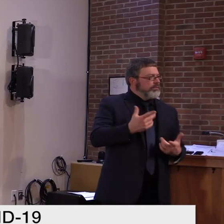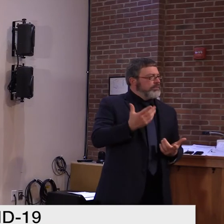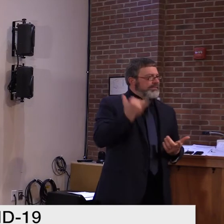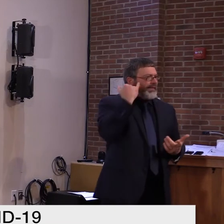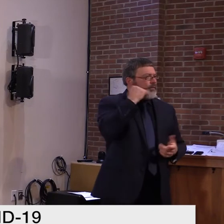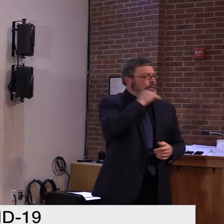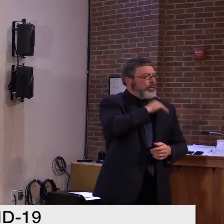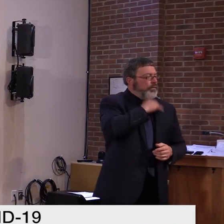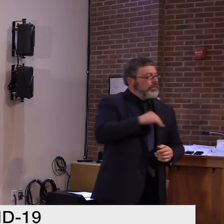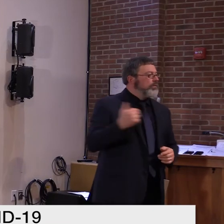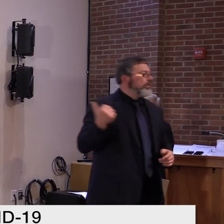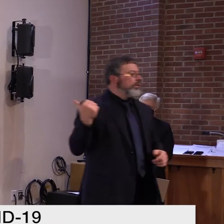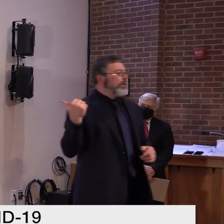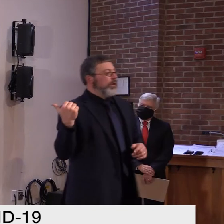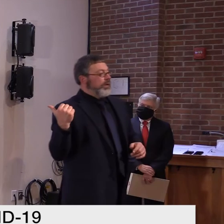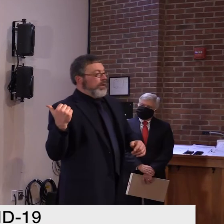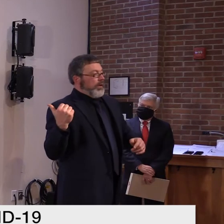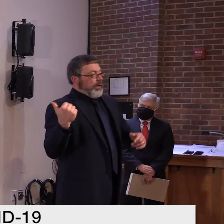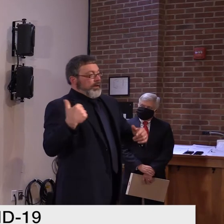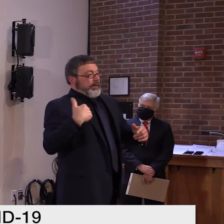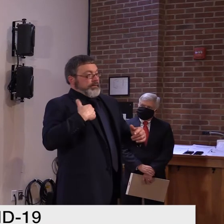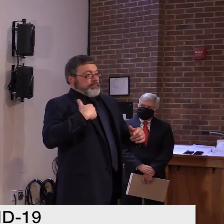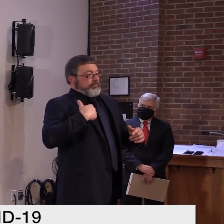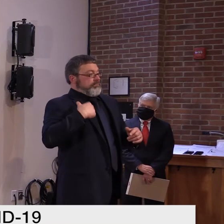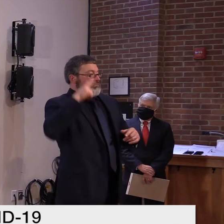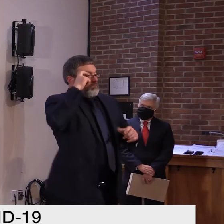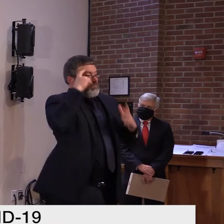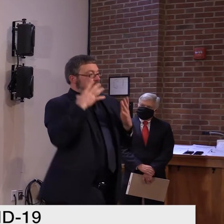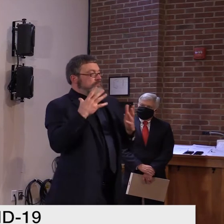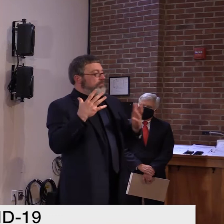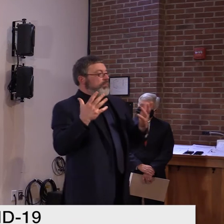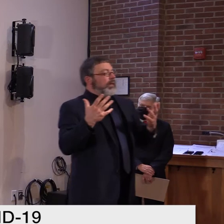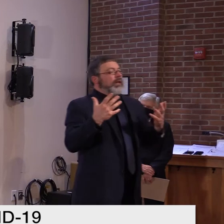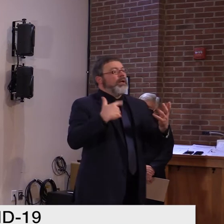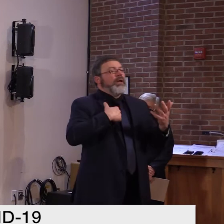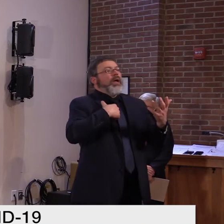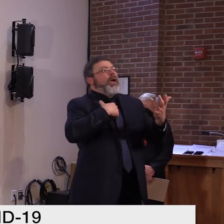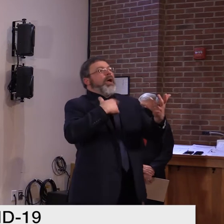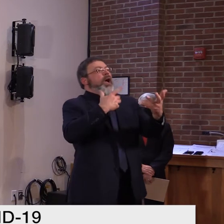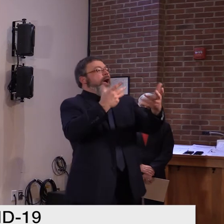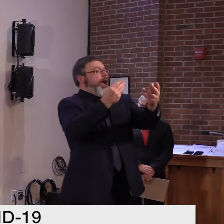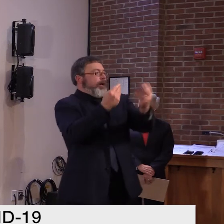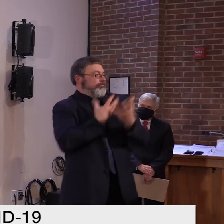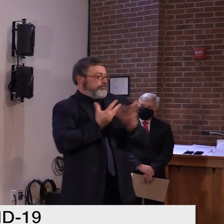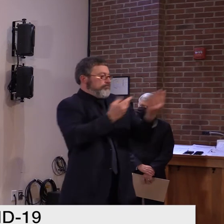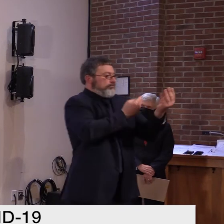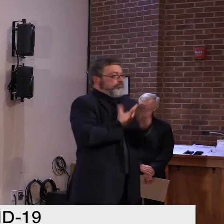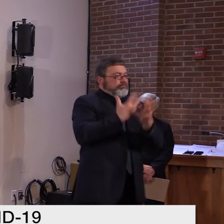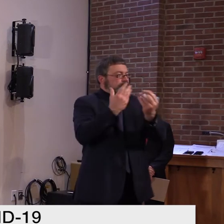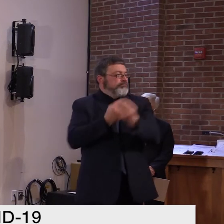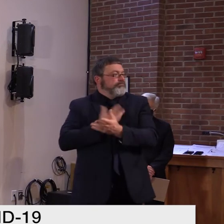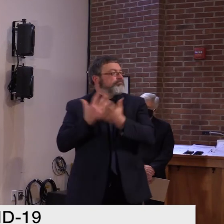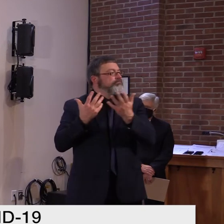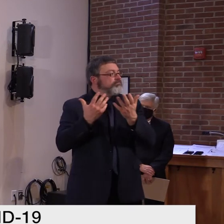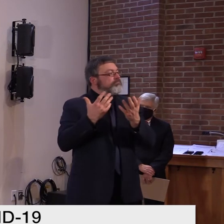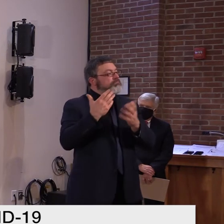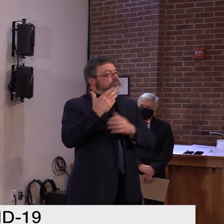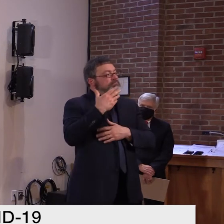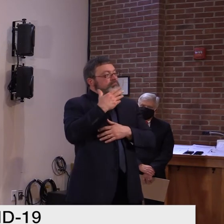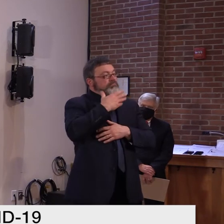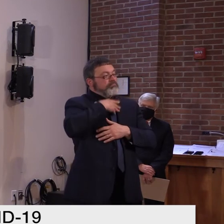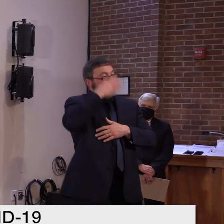anecdotal. And I know people who have been contacted, uh, who haven't given all the exact